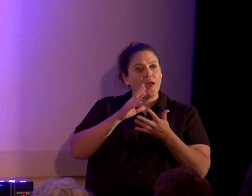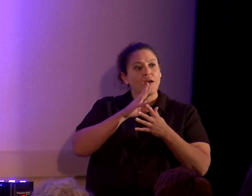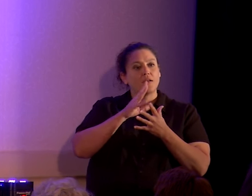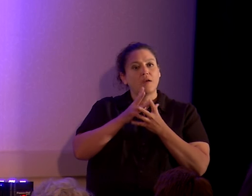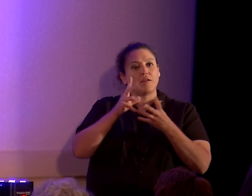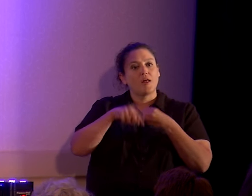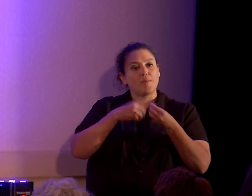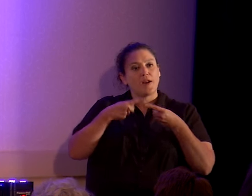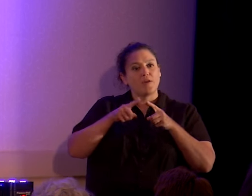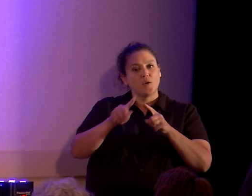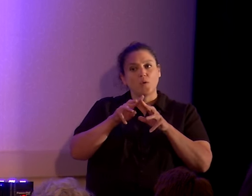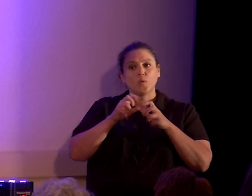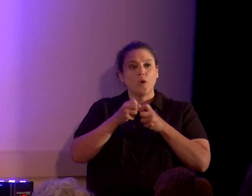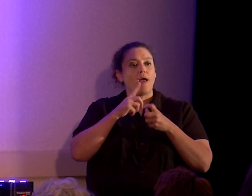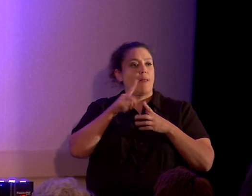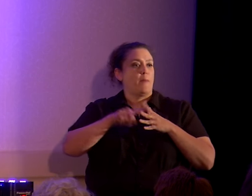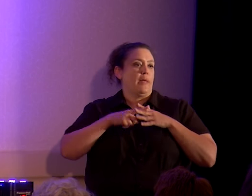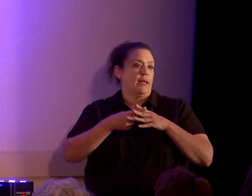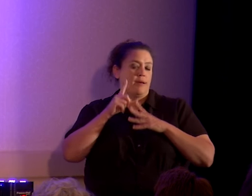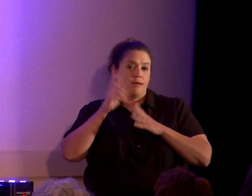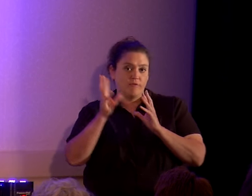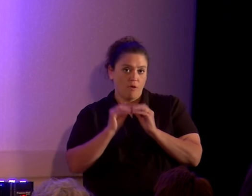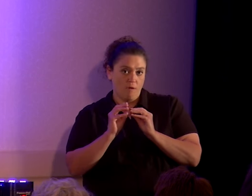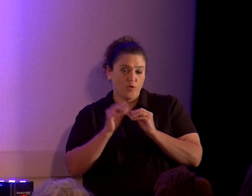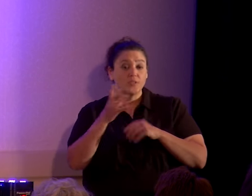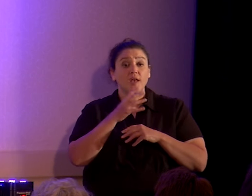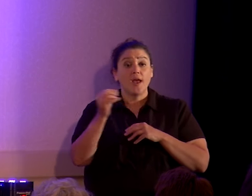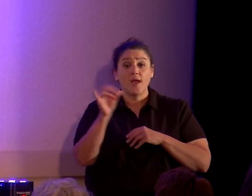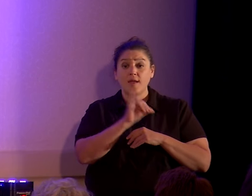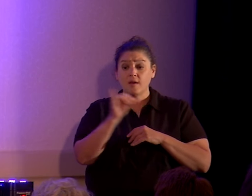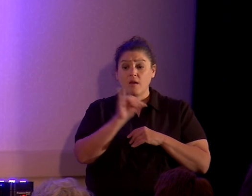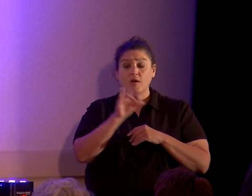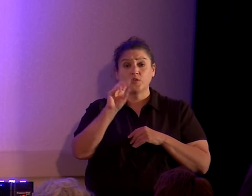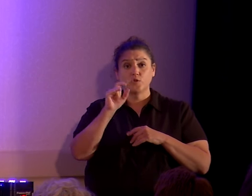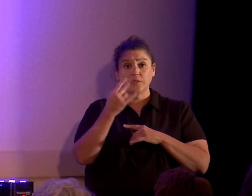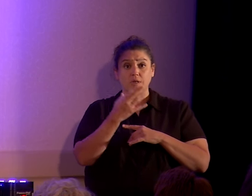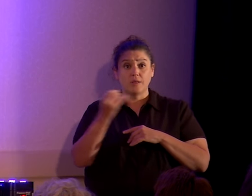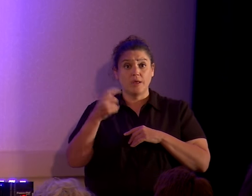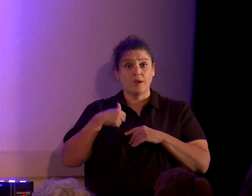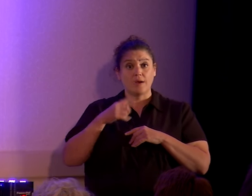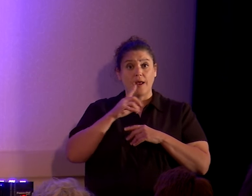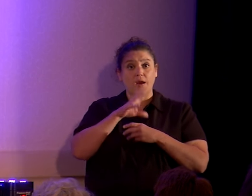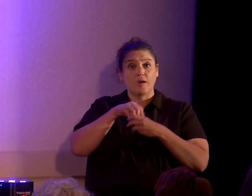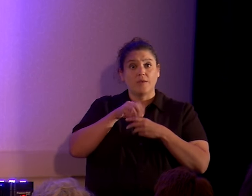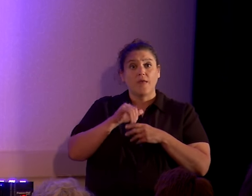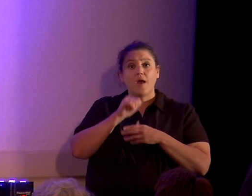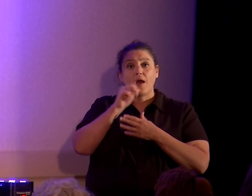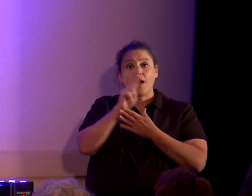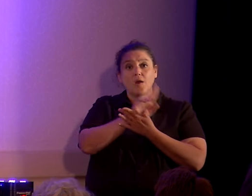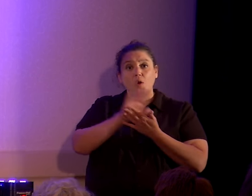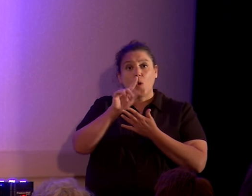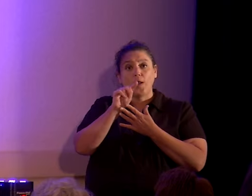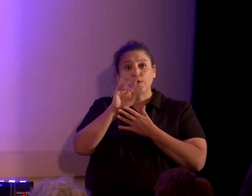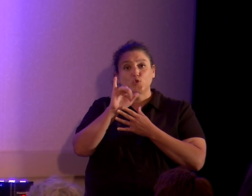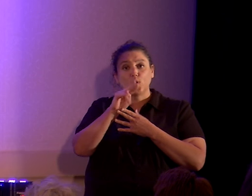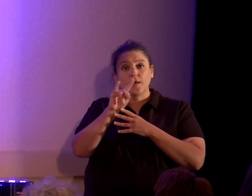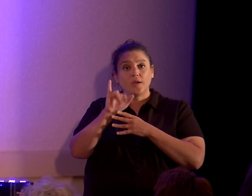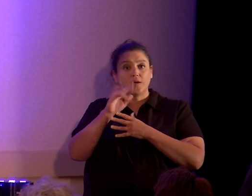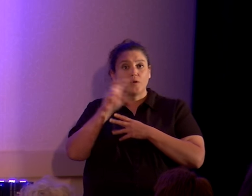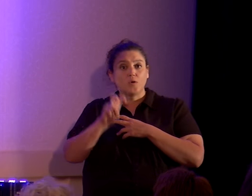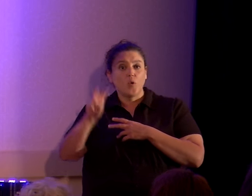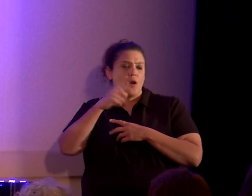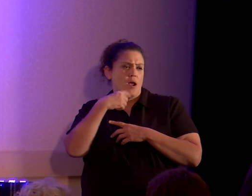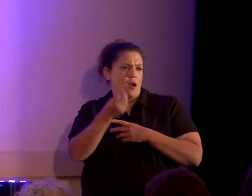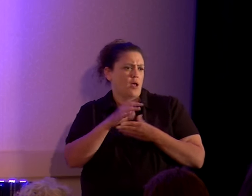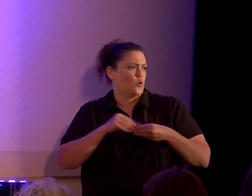other day that we did at the beginning of the conference. And also Seth Arnon and I are on this Unonly Trinity tour, and I tell some stories from some of debates.